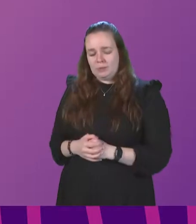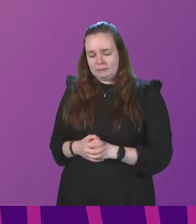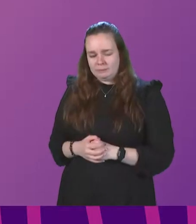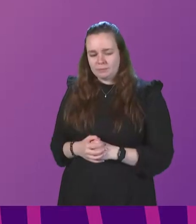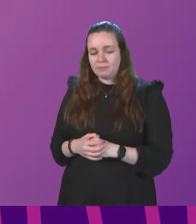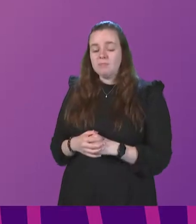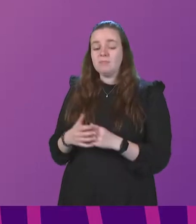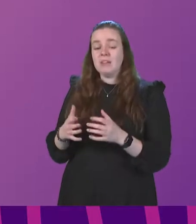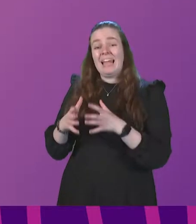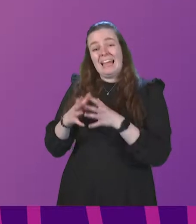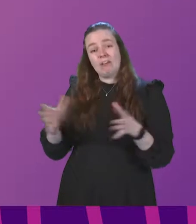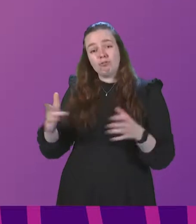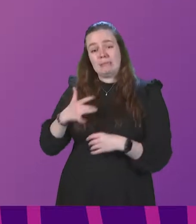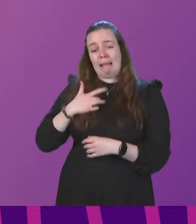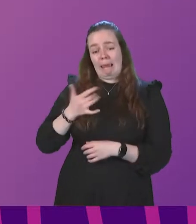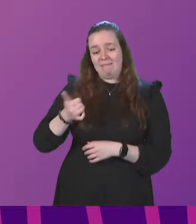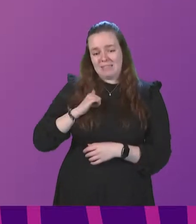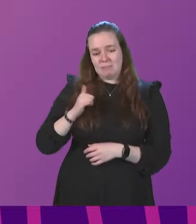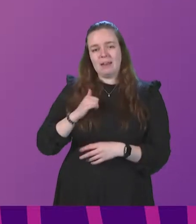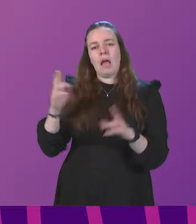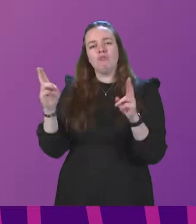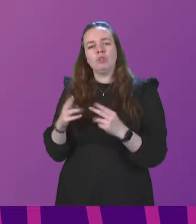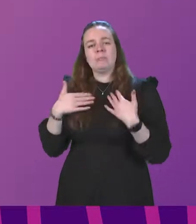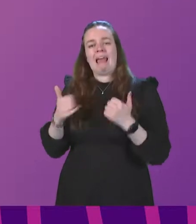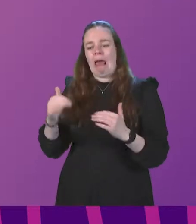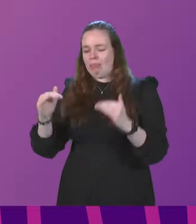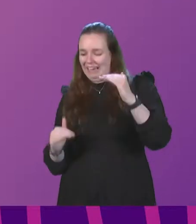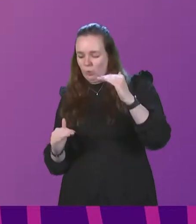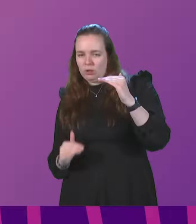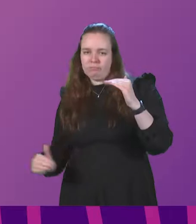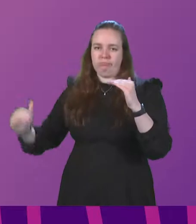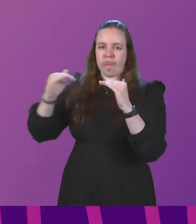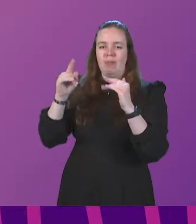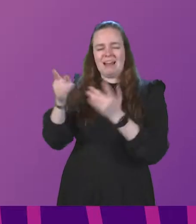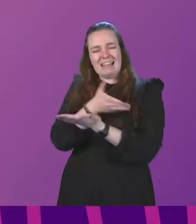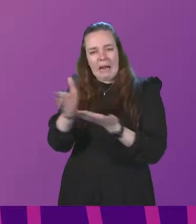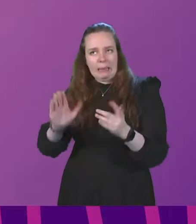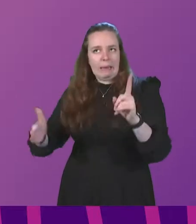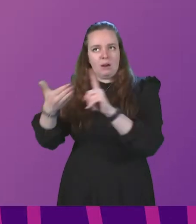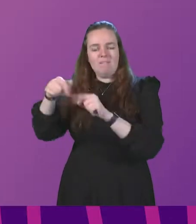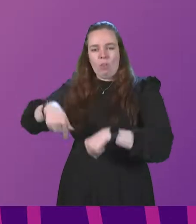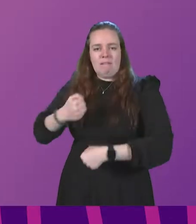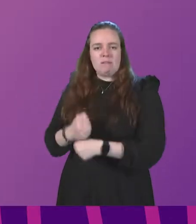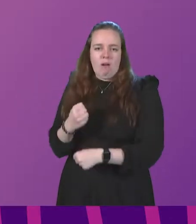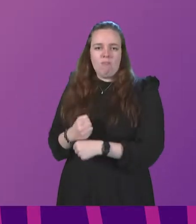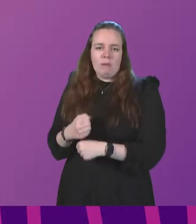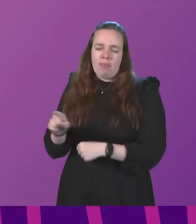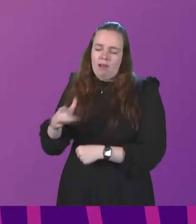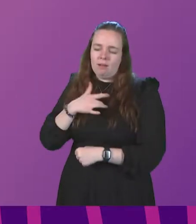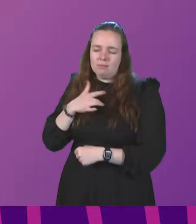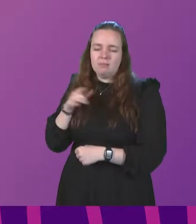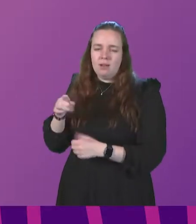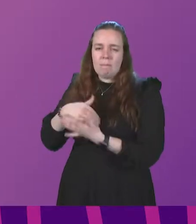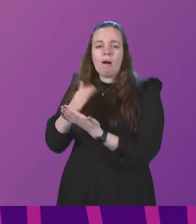Increasing life expectancy and reducing health inequalities across Scotland remains a clear ambition for this Government, and it's at the heart of our COVID